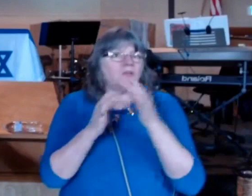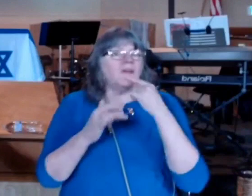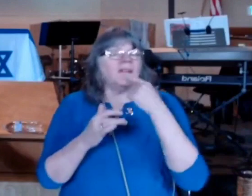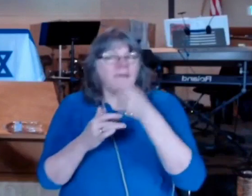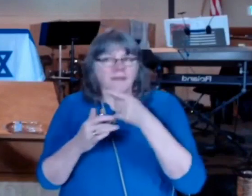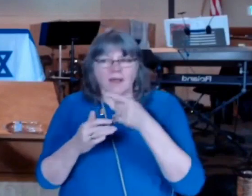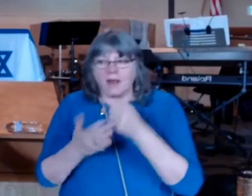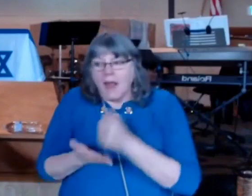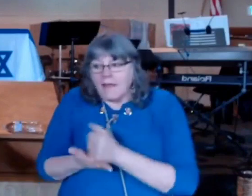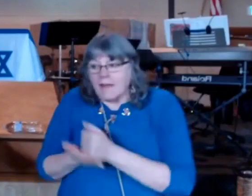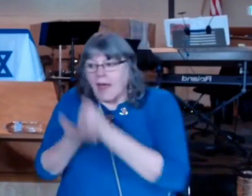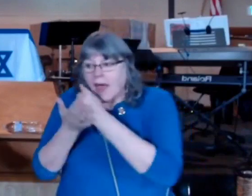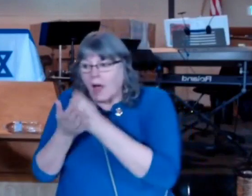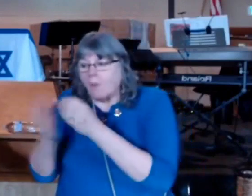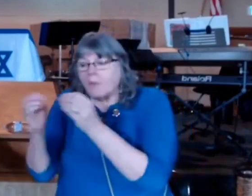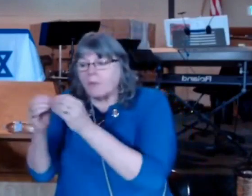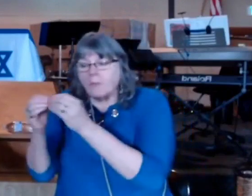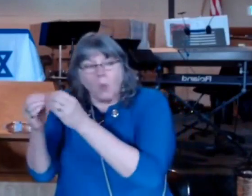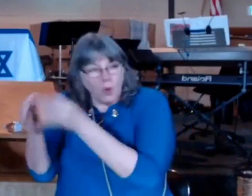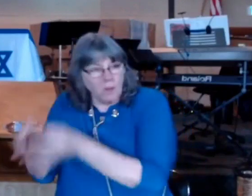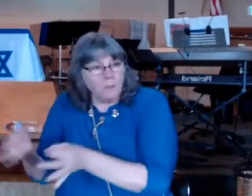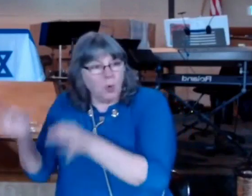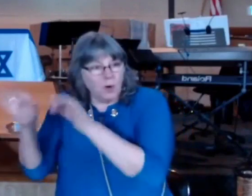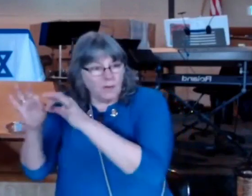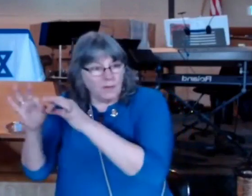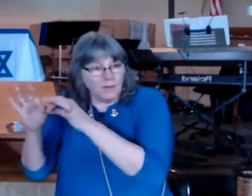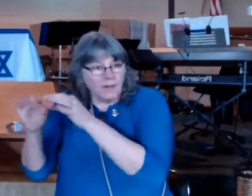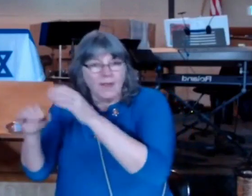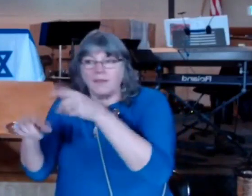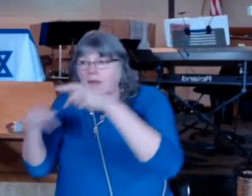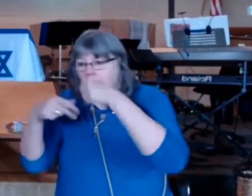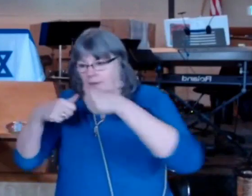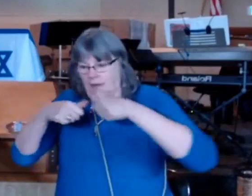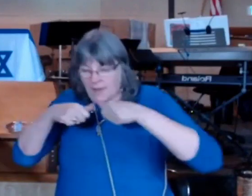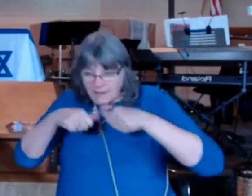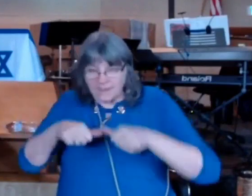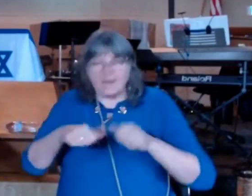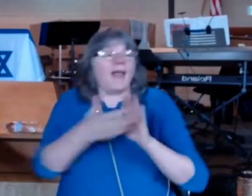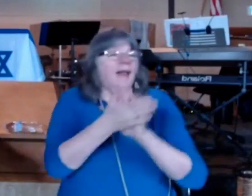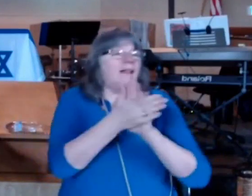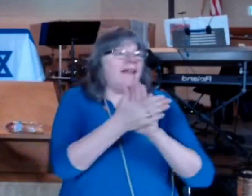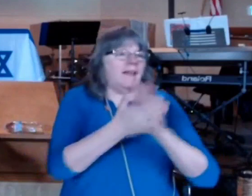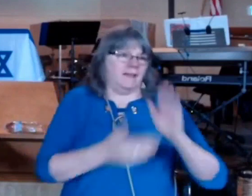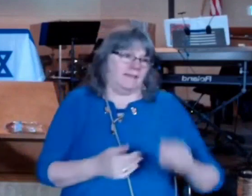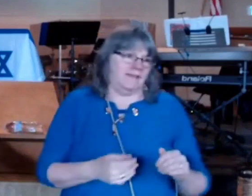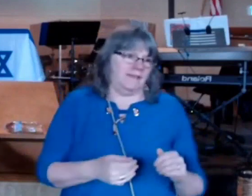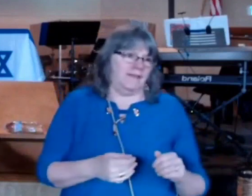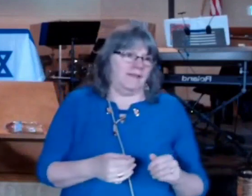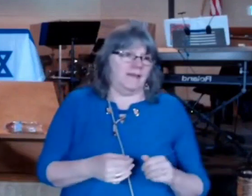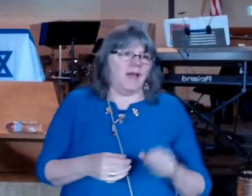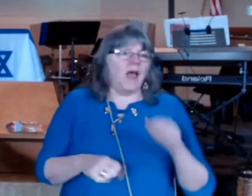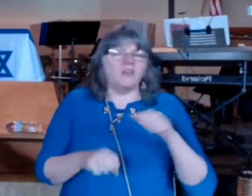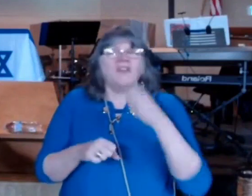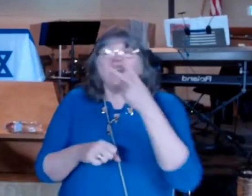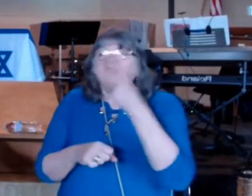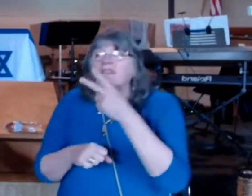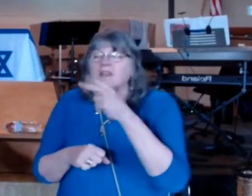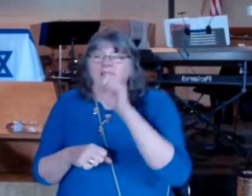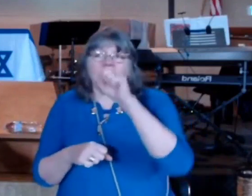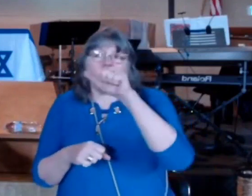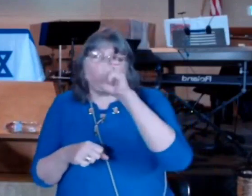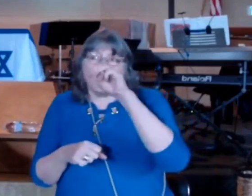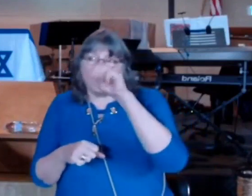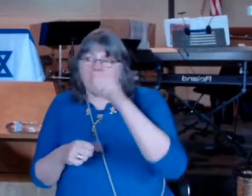Messiah comes and when Messiah comes it changes everything thank God